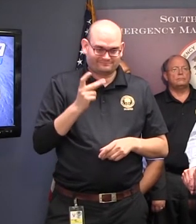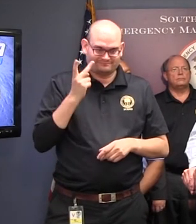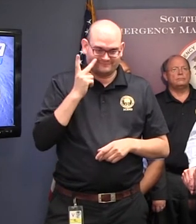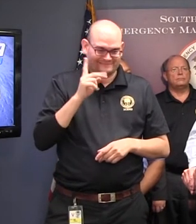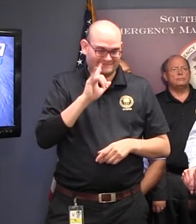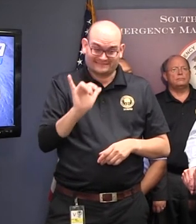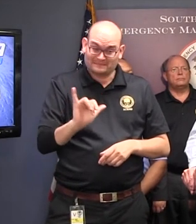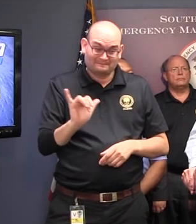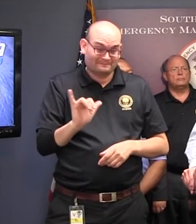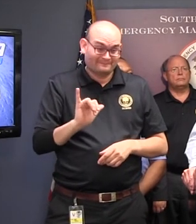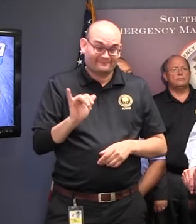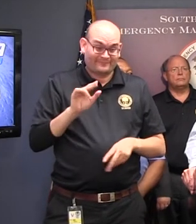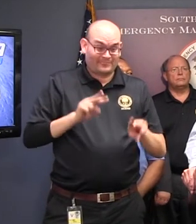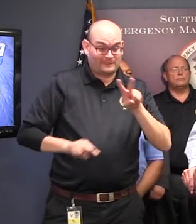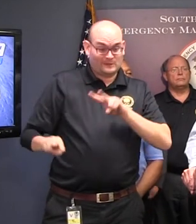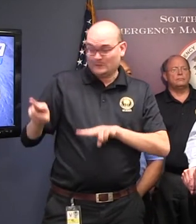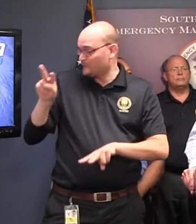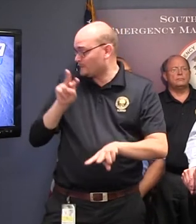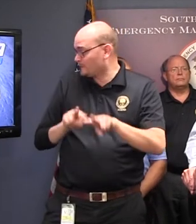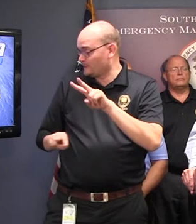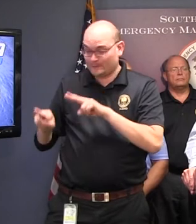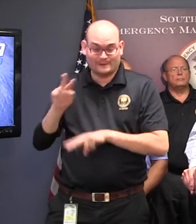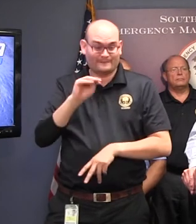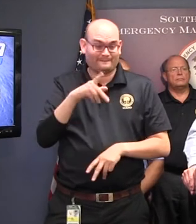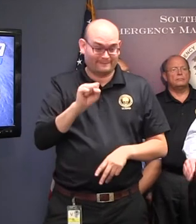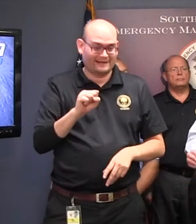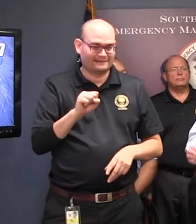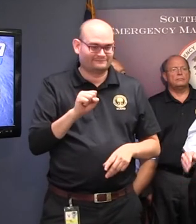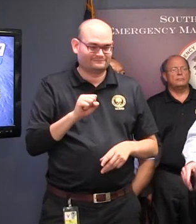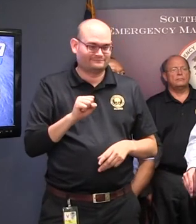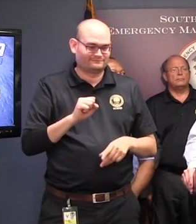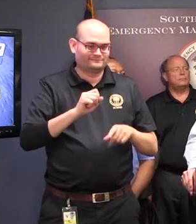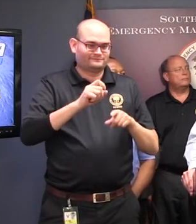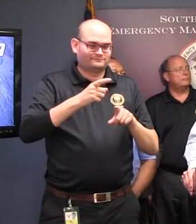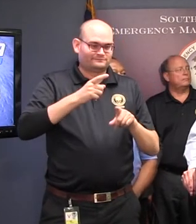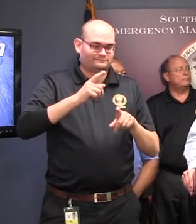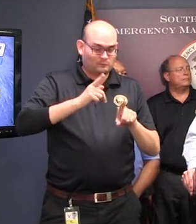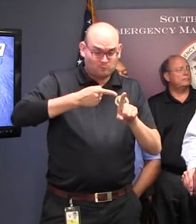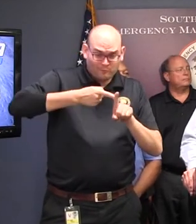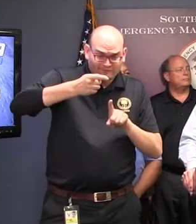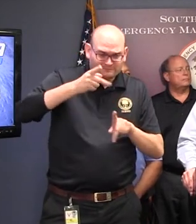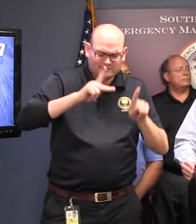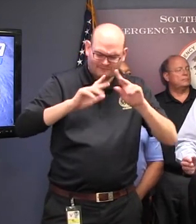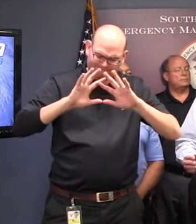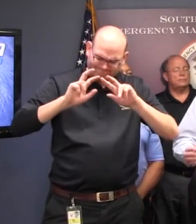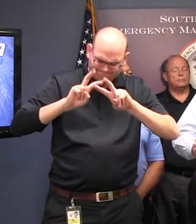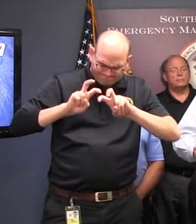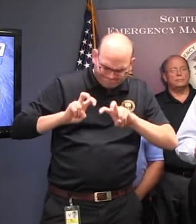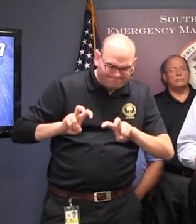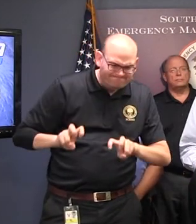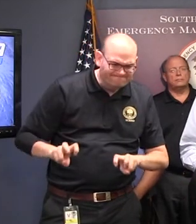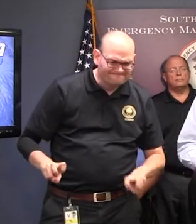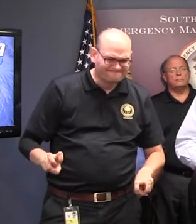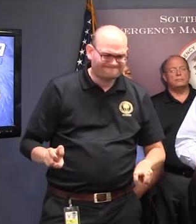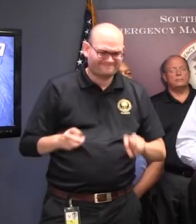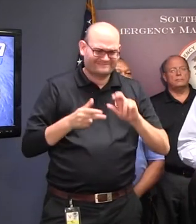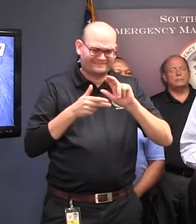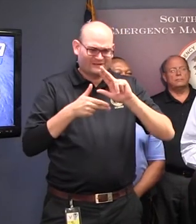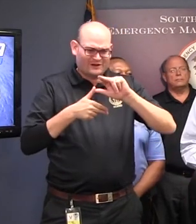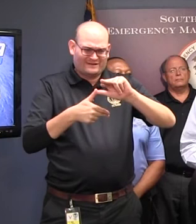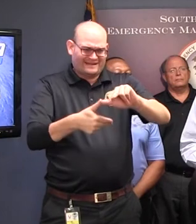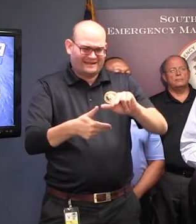with teams of professionals all over. And you never know where a hurricane is going to go. This one has taken, appears,